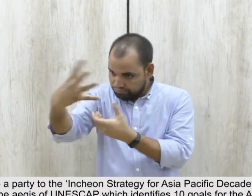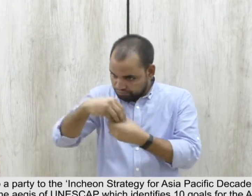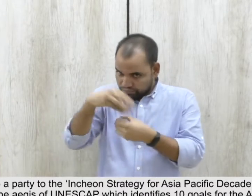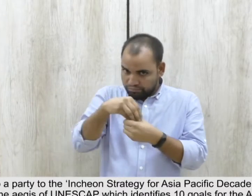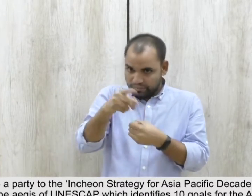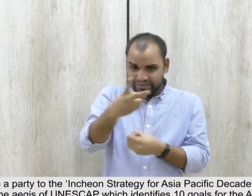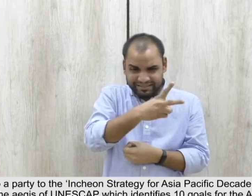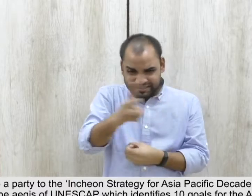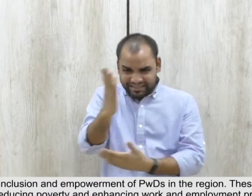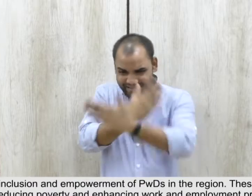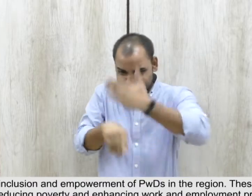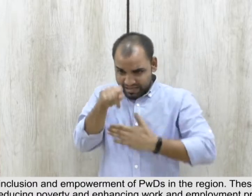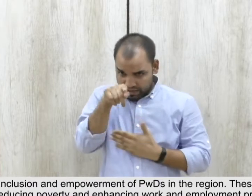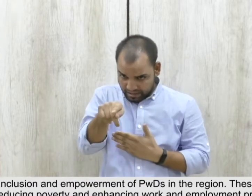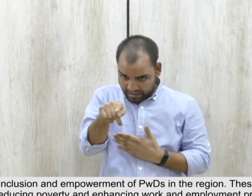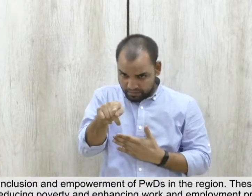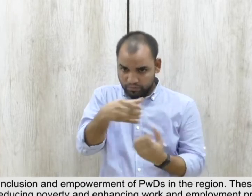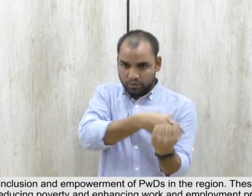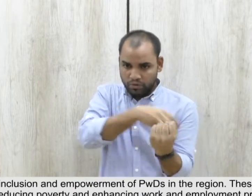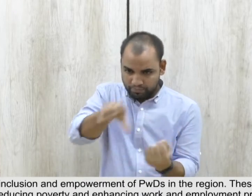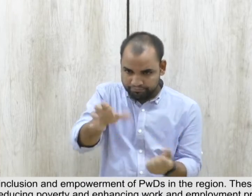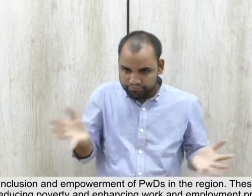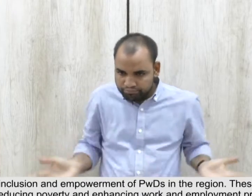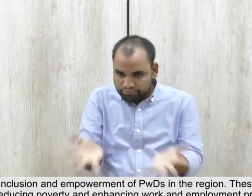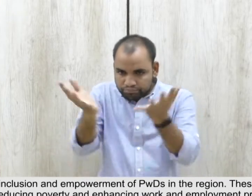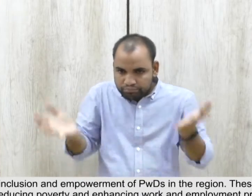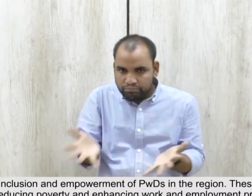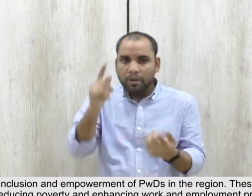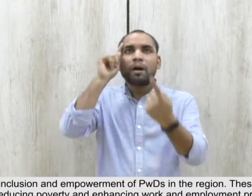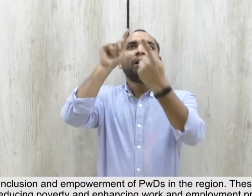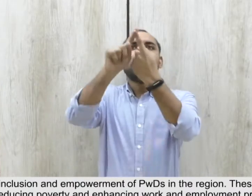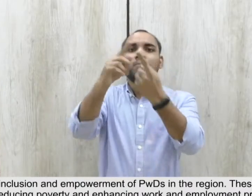The ensure inclusion and empowerment of PWDs in the region